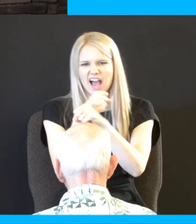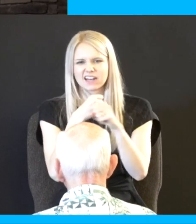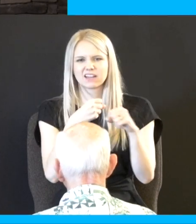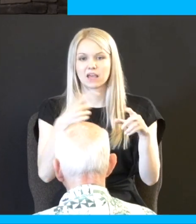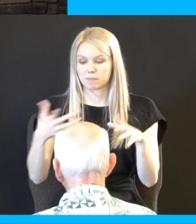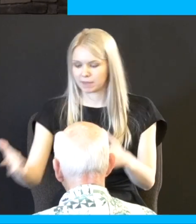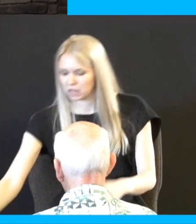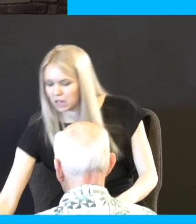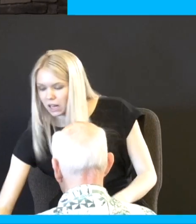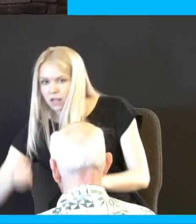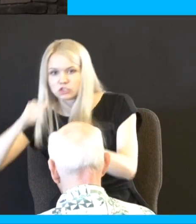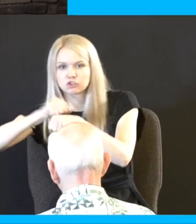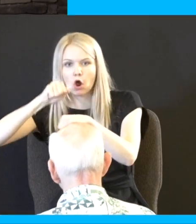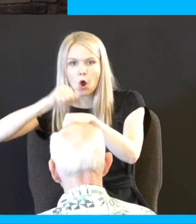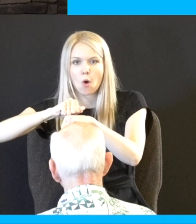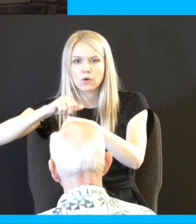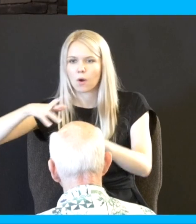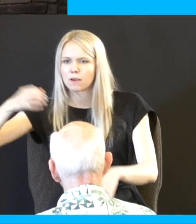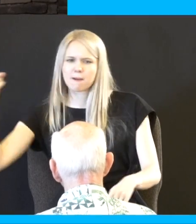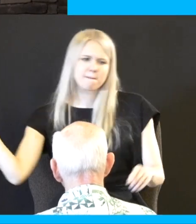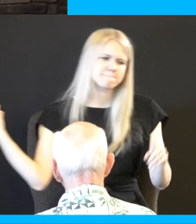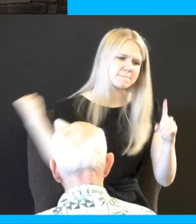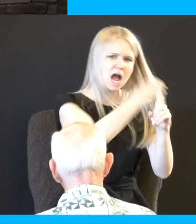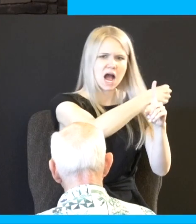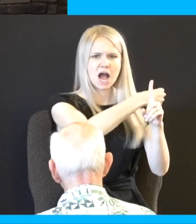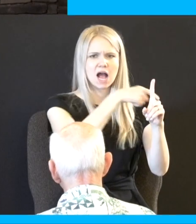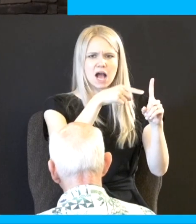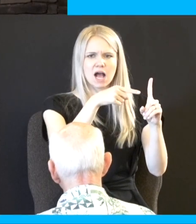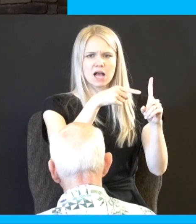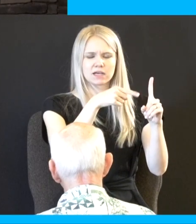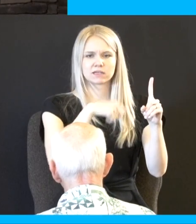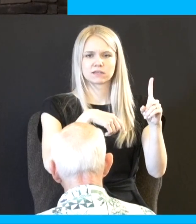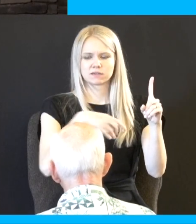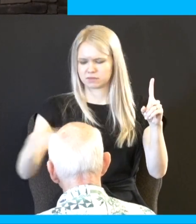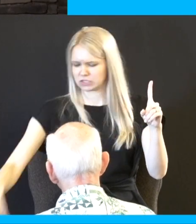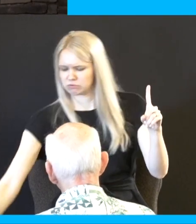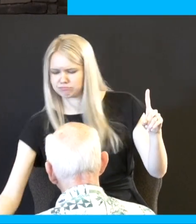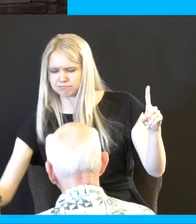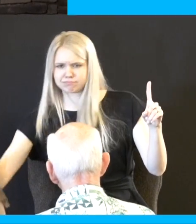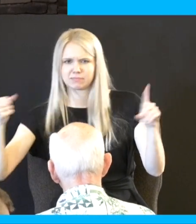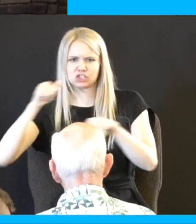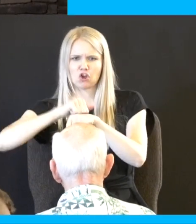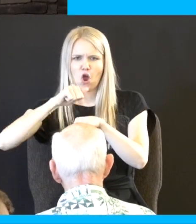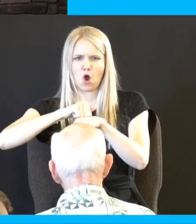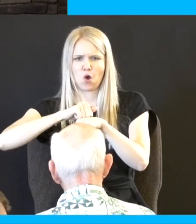or with his fist so some kind of fight breaks out a guy's there and he grabs a stone it's kind of like brass knuckles without the brass